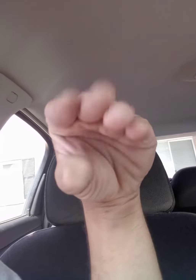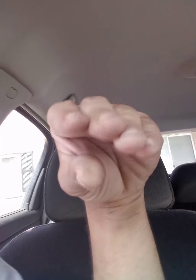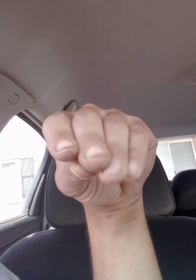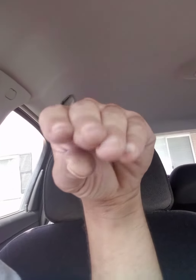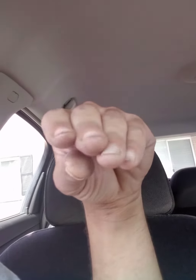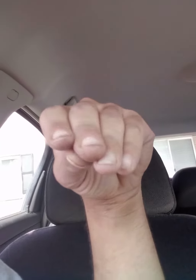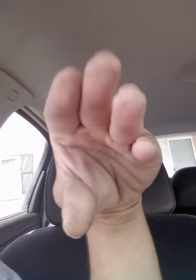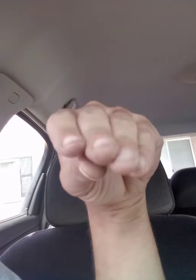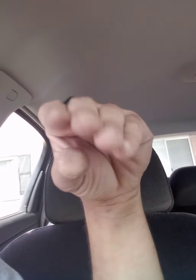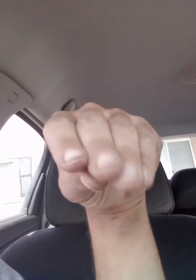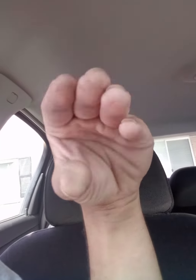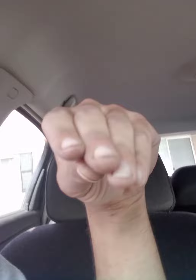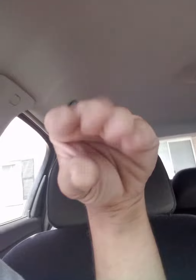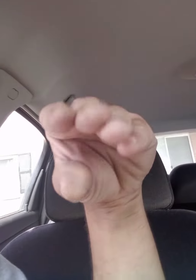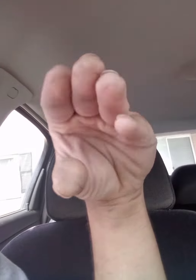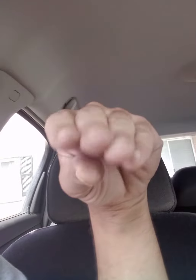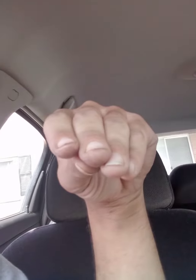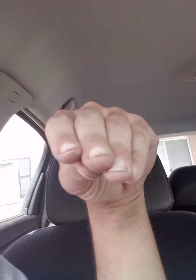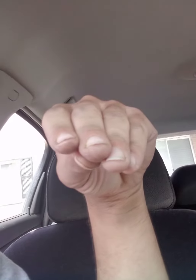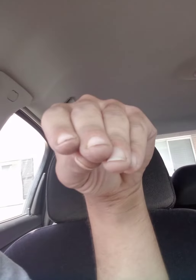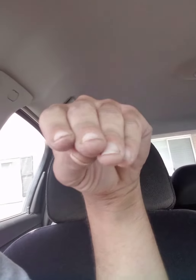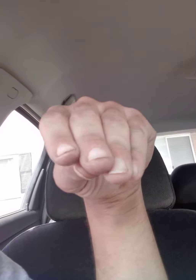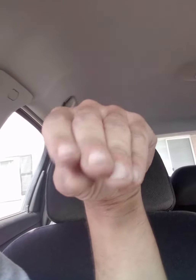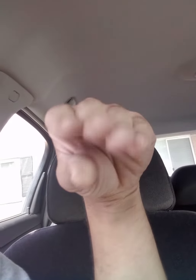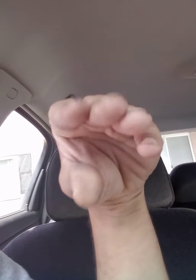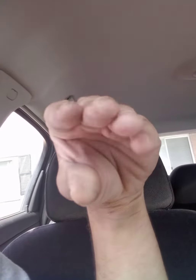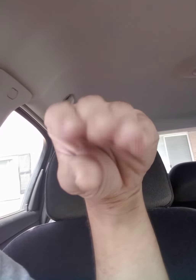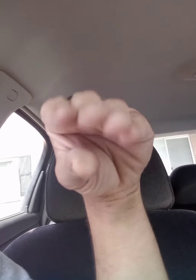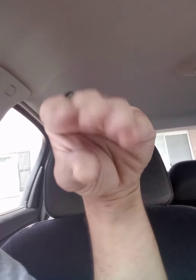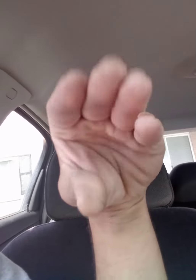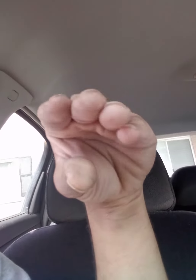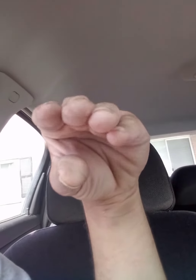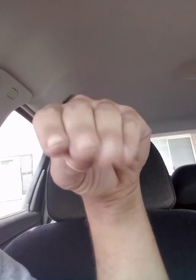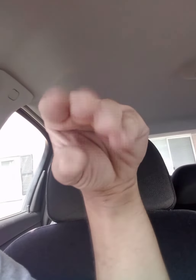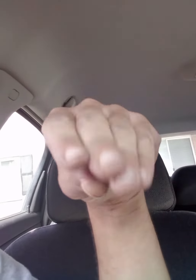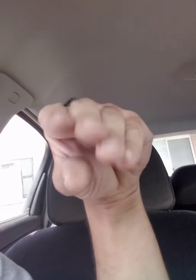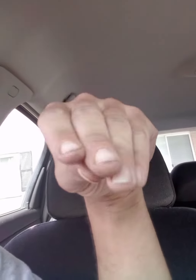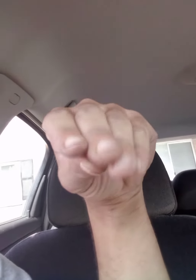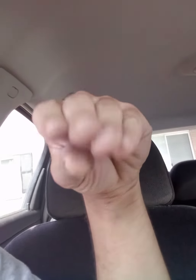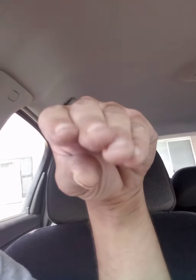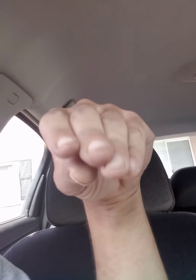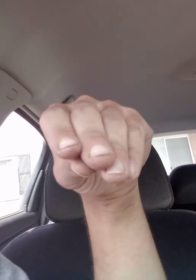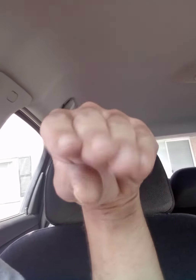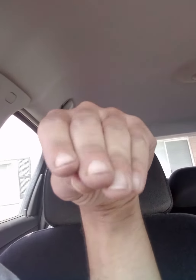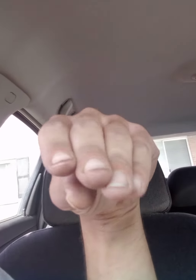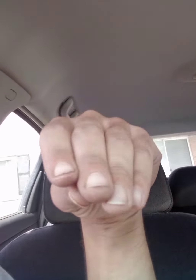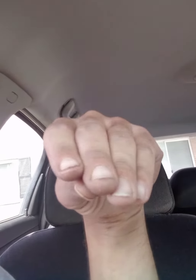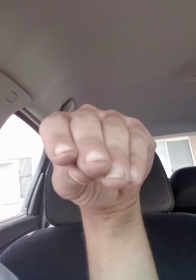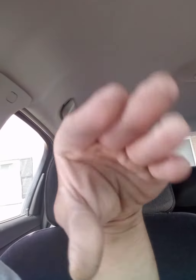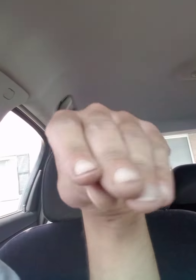for any type of inconvenience but um molly will be back soon and he will be uploading videos as usual all right peace